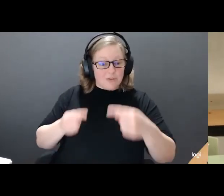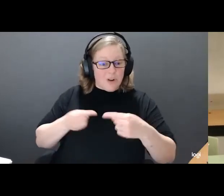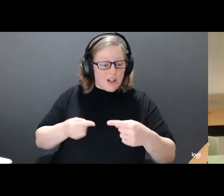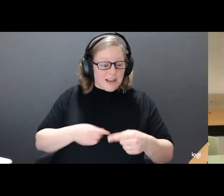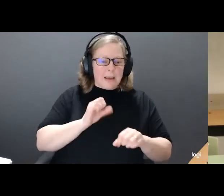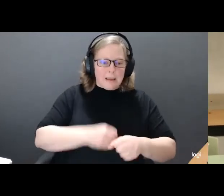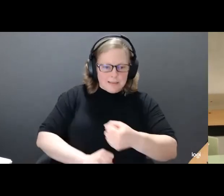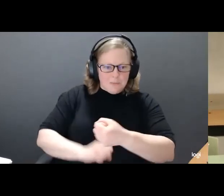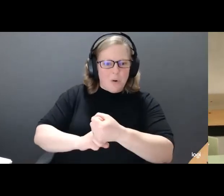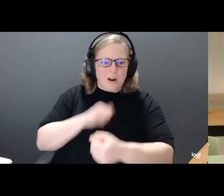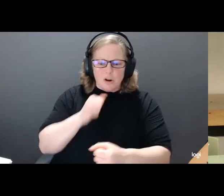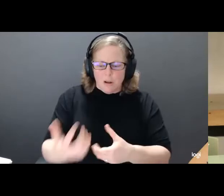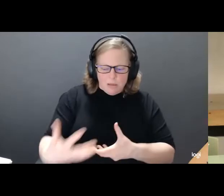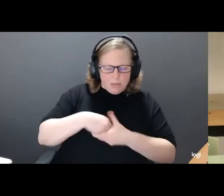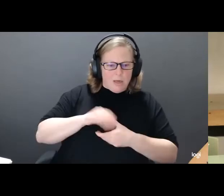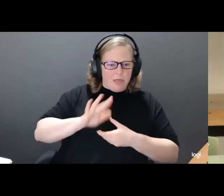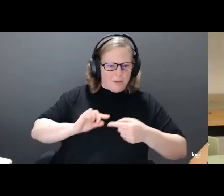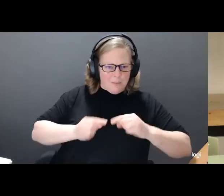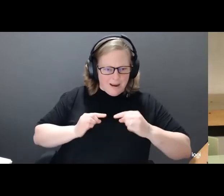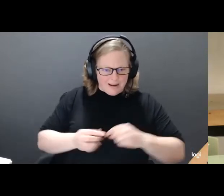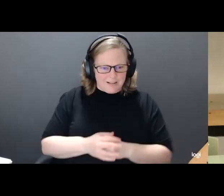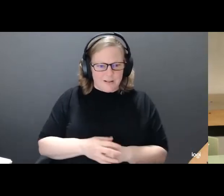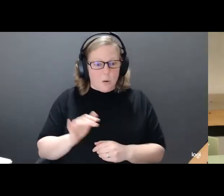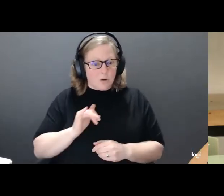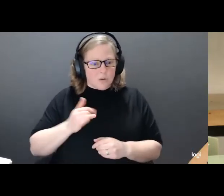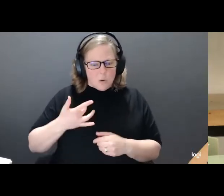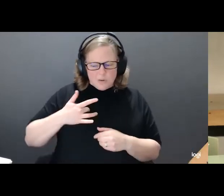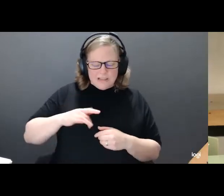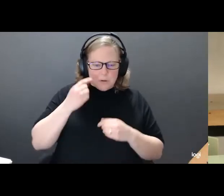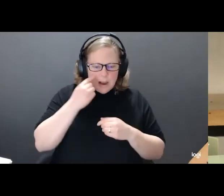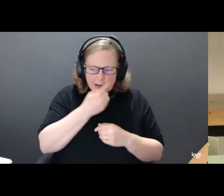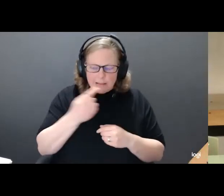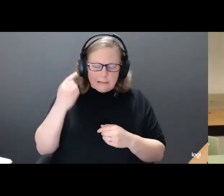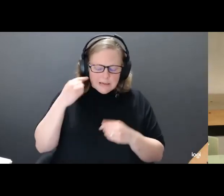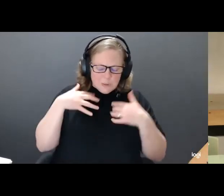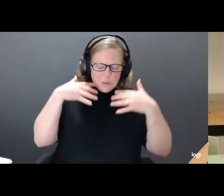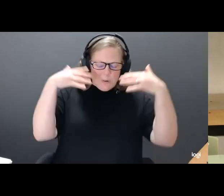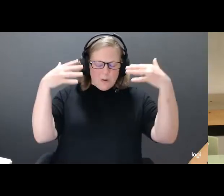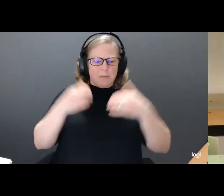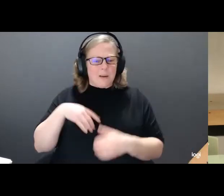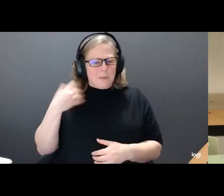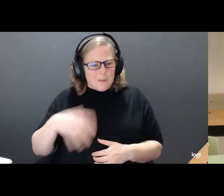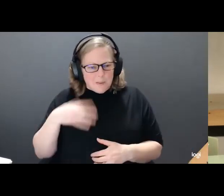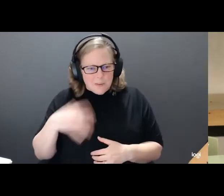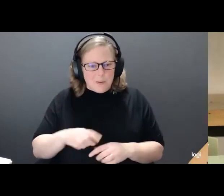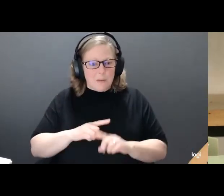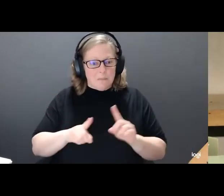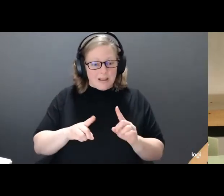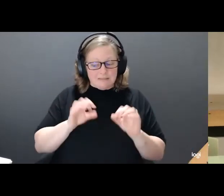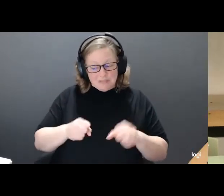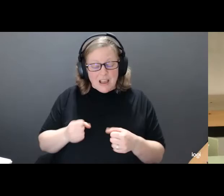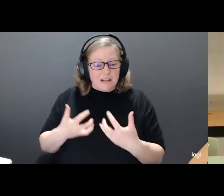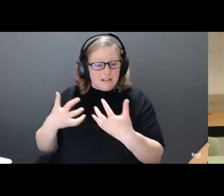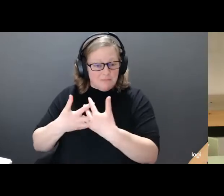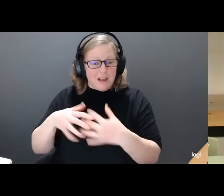sensitivities that can be overwhelming at times can also lead to creative ways of incorporating different senses into sexuality. And